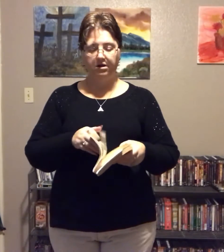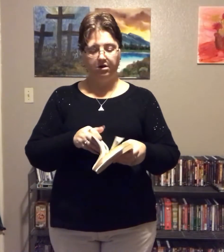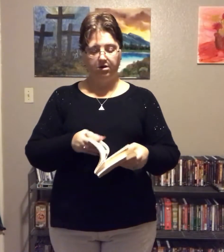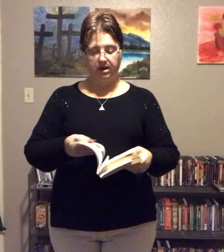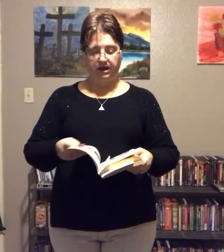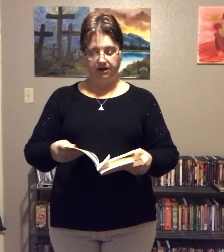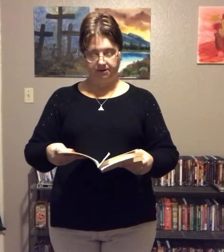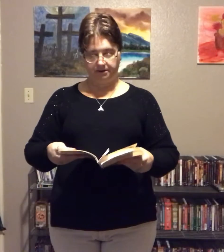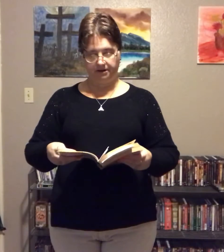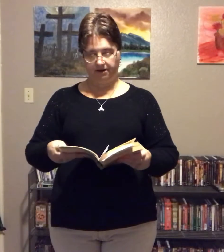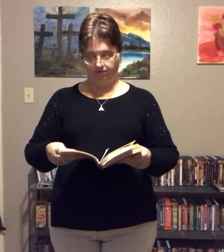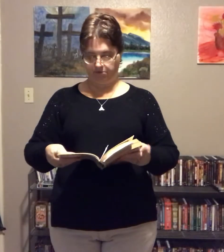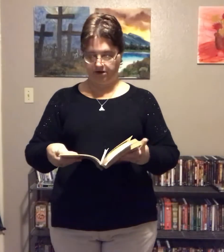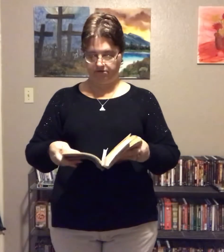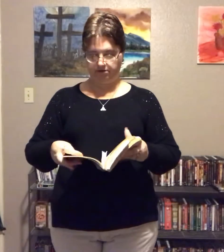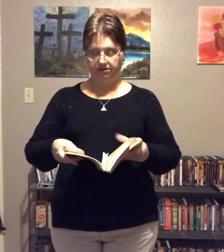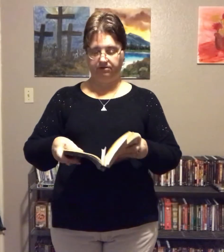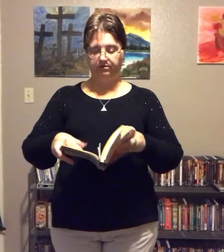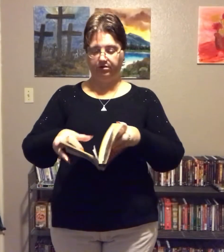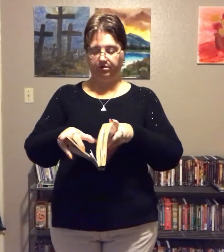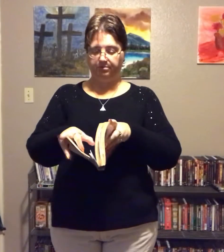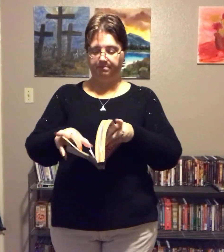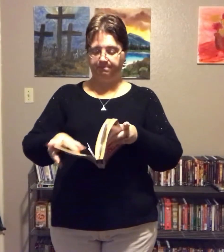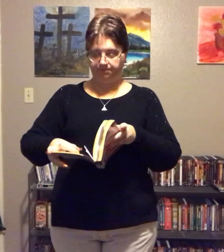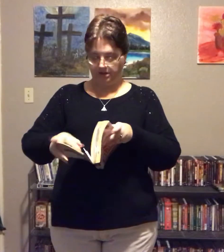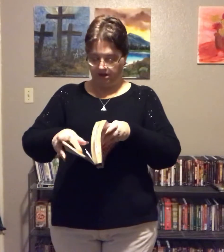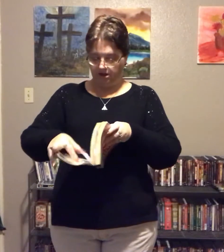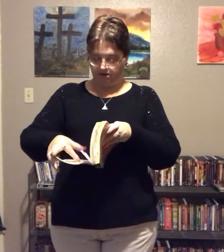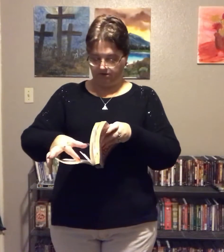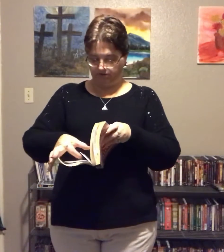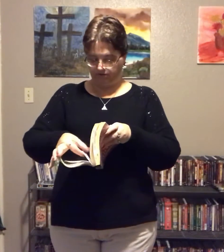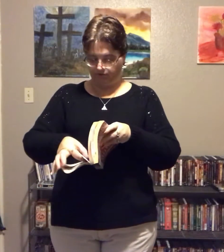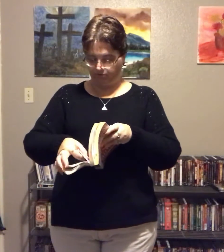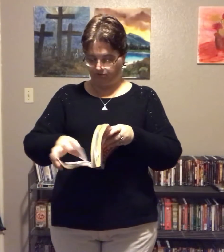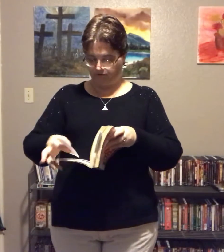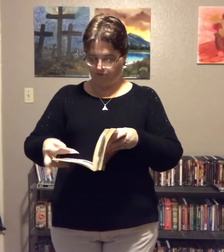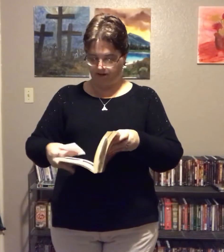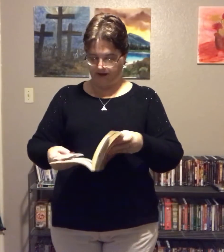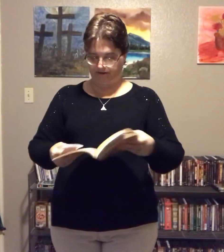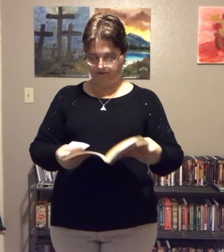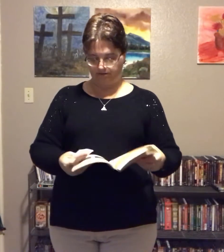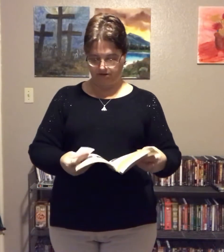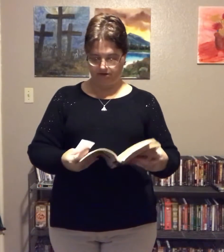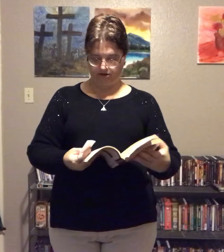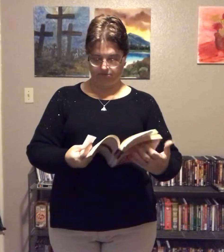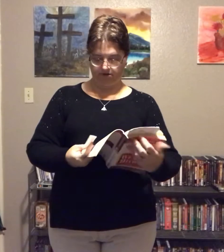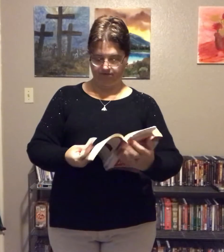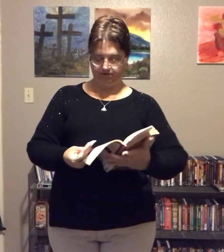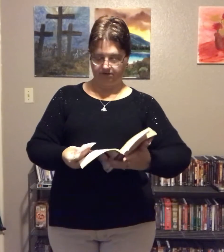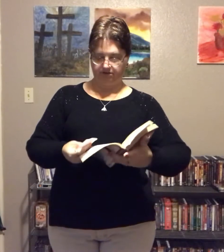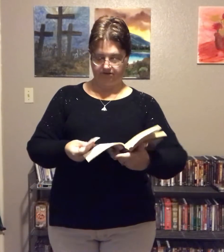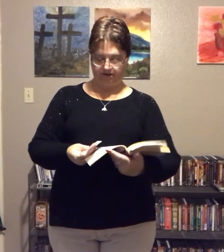Okay. Now for me to read this to you. This is from Jill Bass, another Memphis, Tennessee.